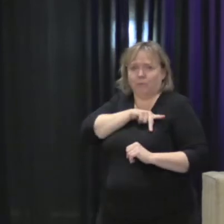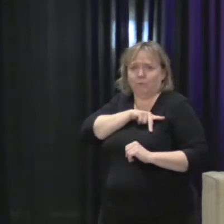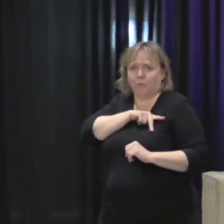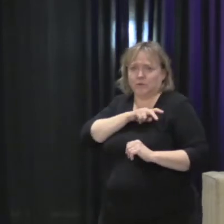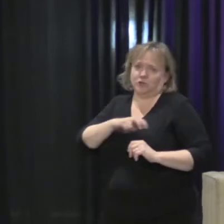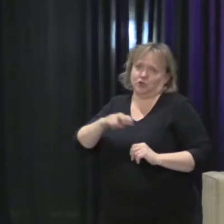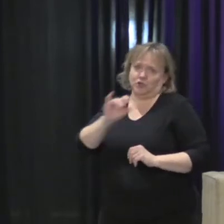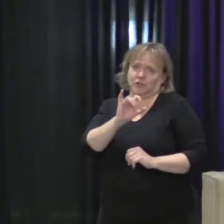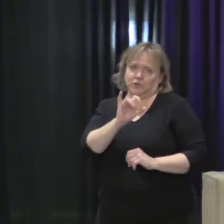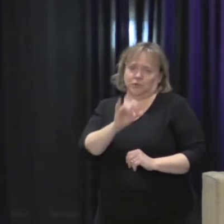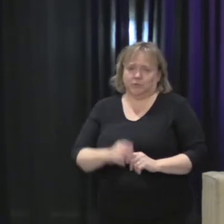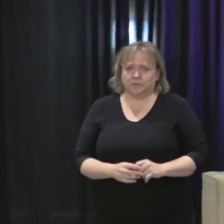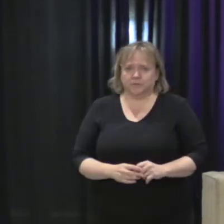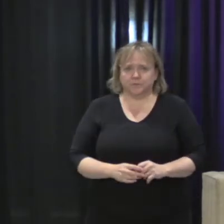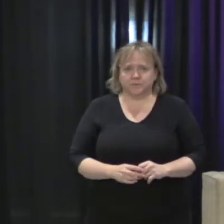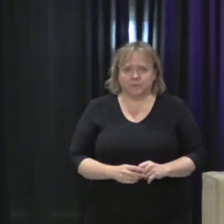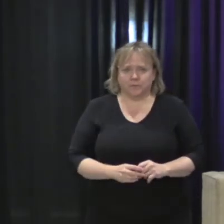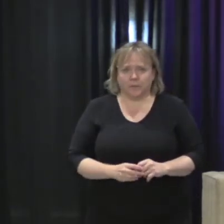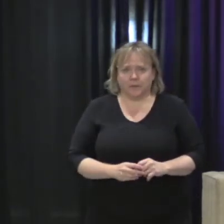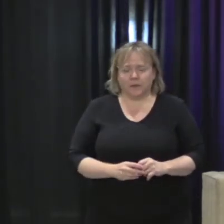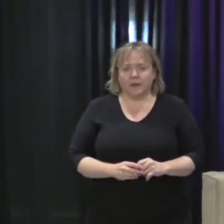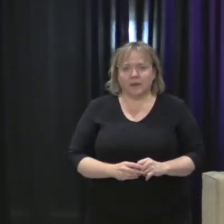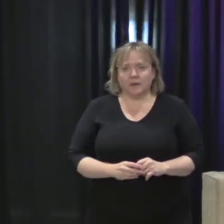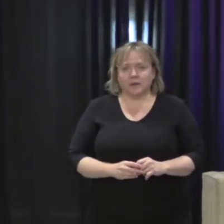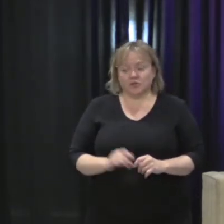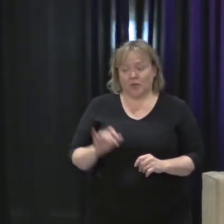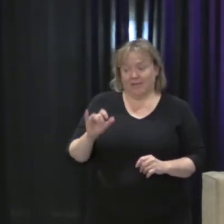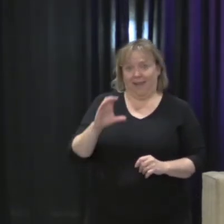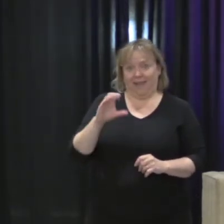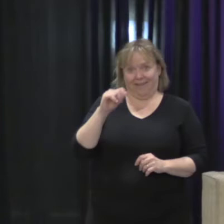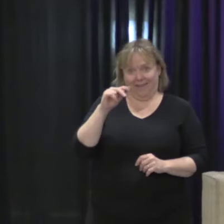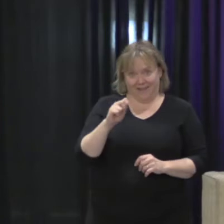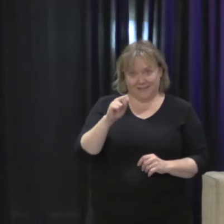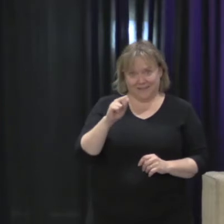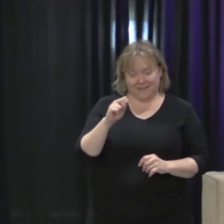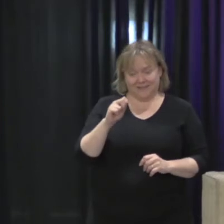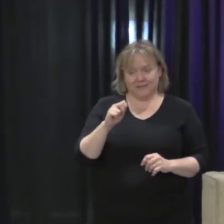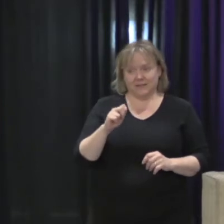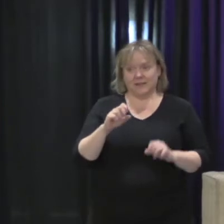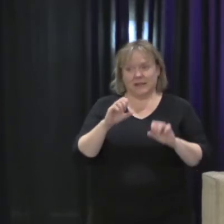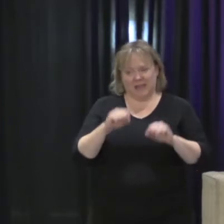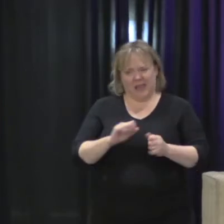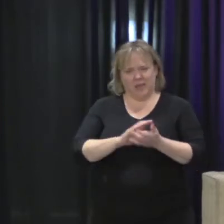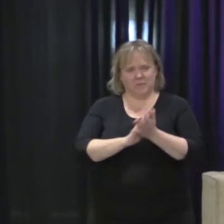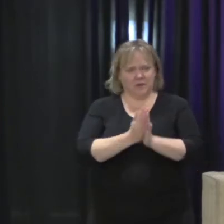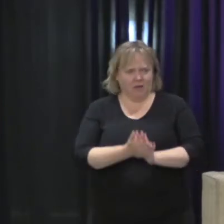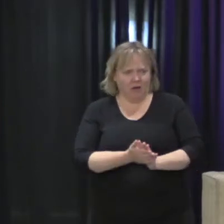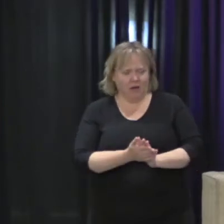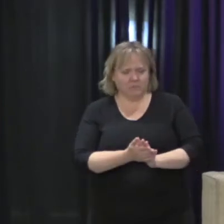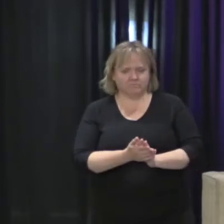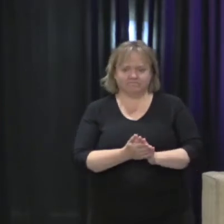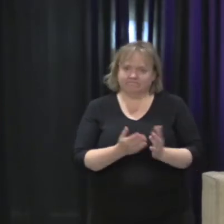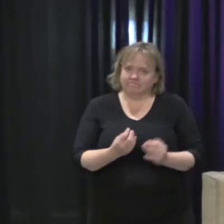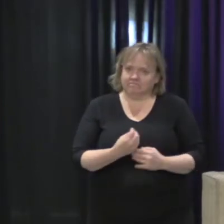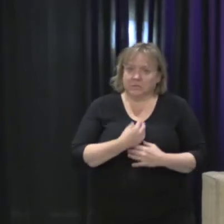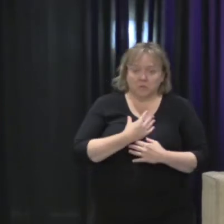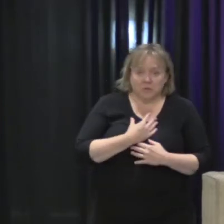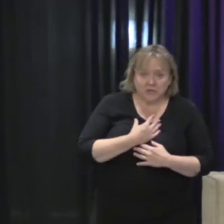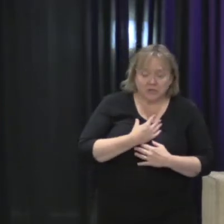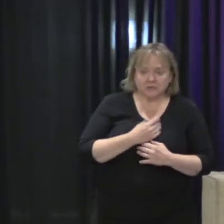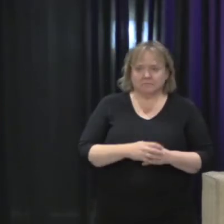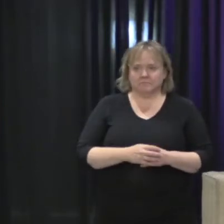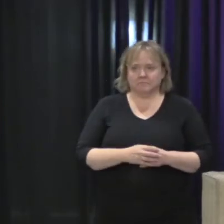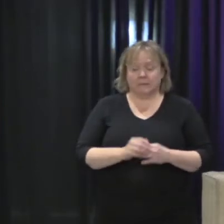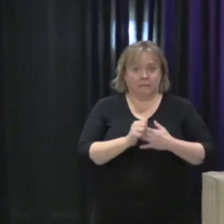So I think that Jessica's case can really serve as an inspiration and guidance for all of us as we forge ahead in this very